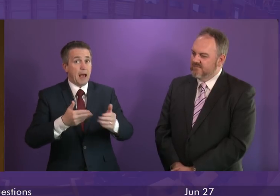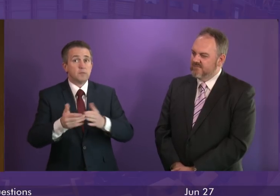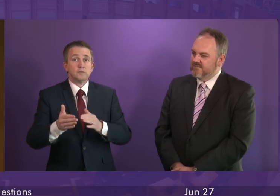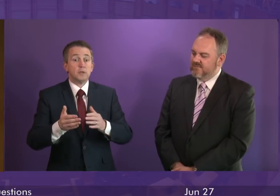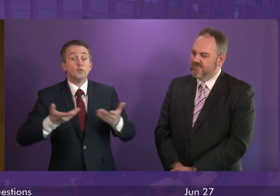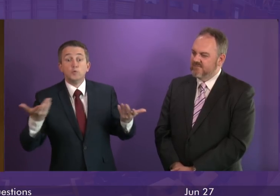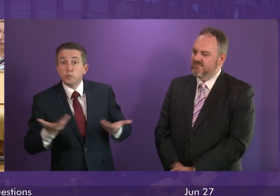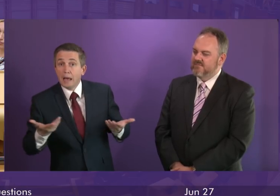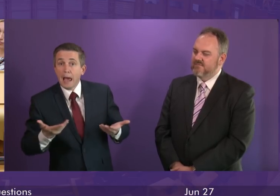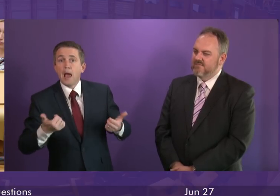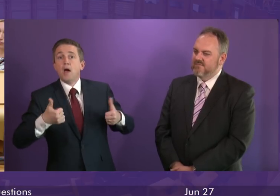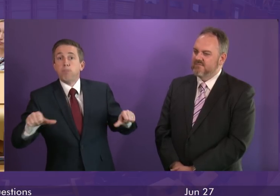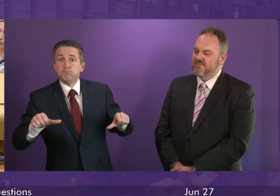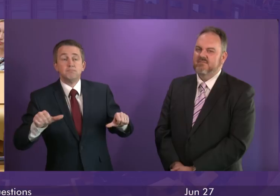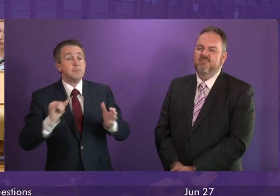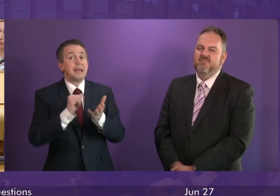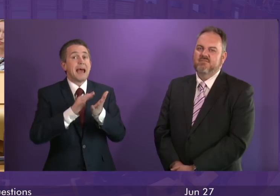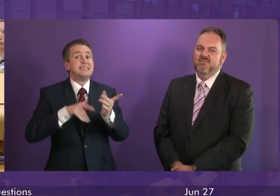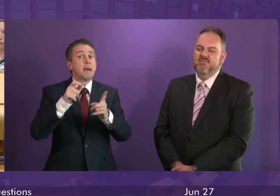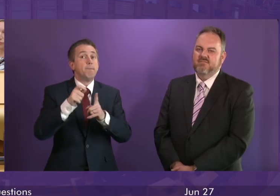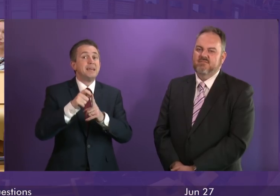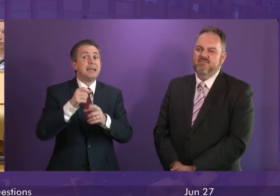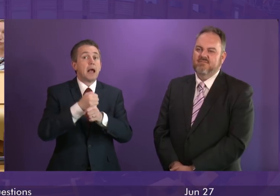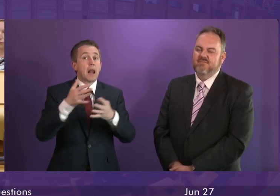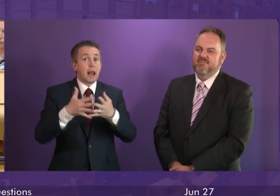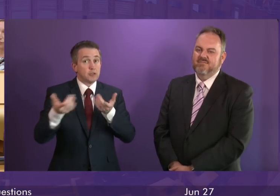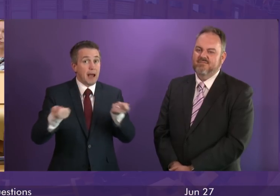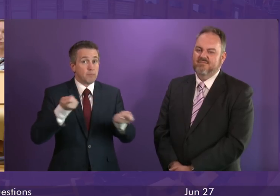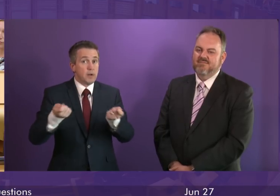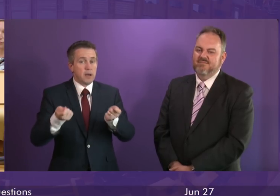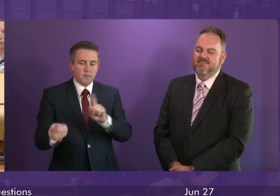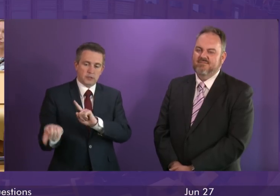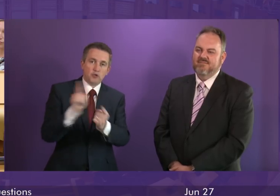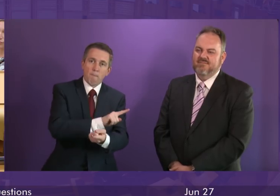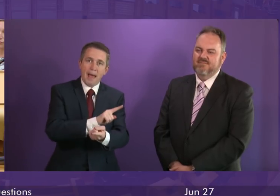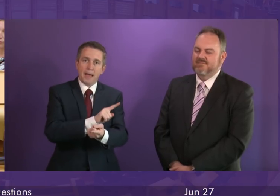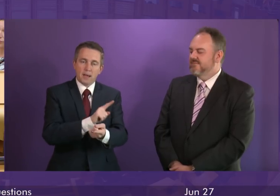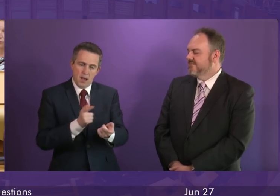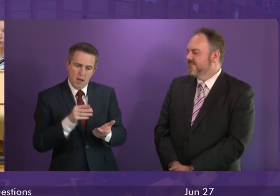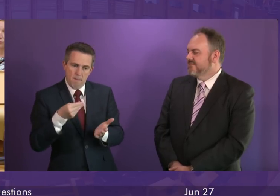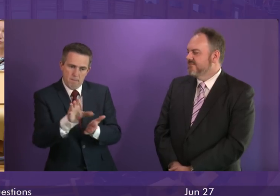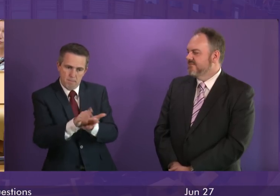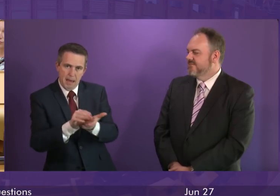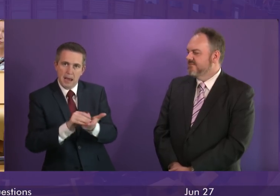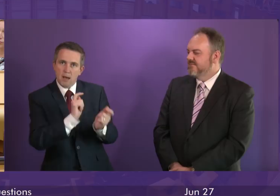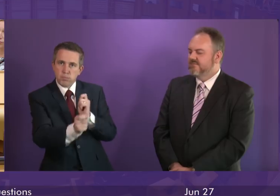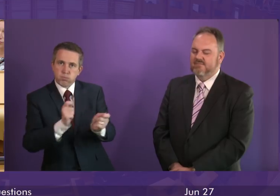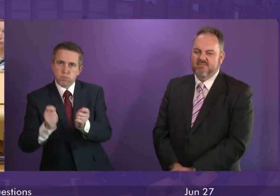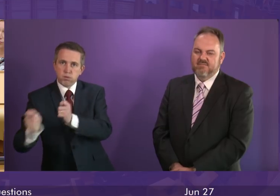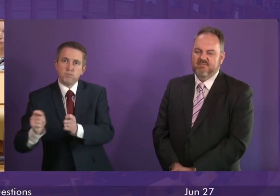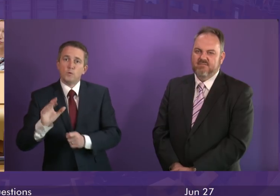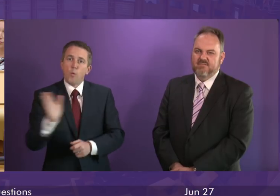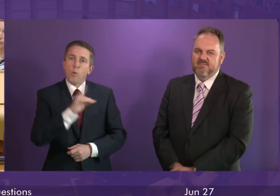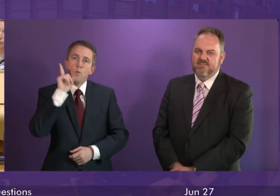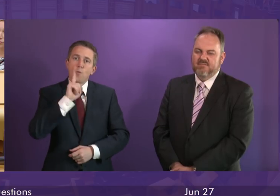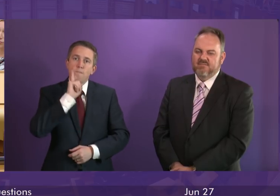proud that this SNP administration in Glasgow has righted that wrong and as of today is delivering justice to